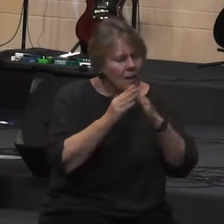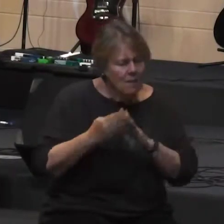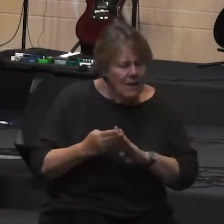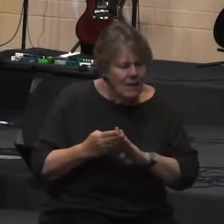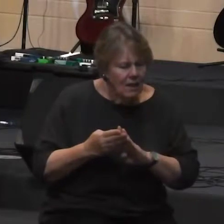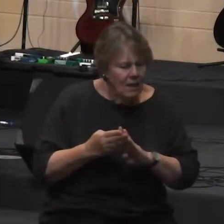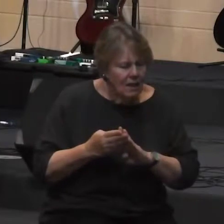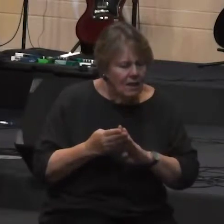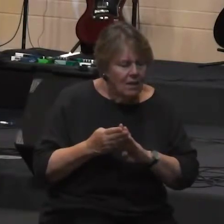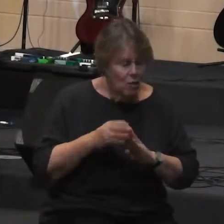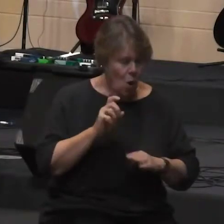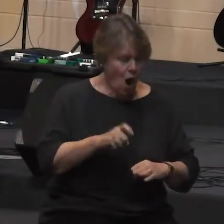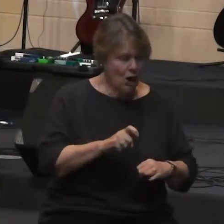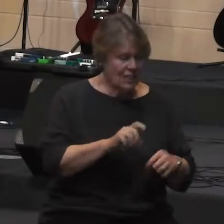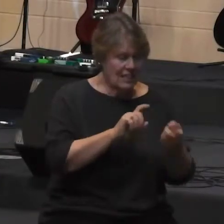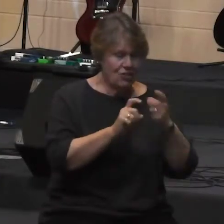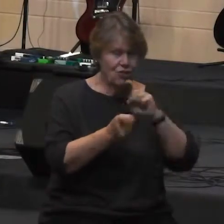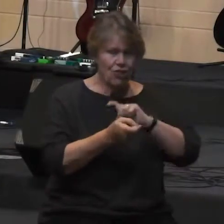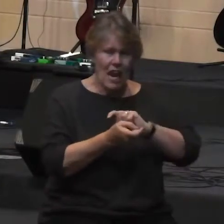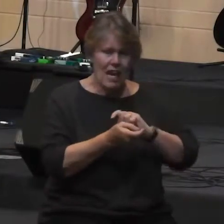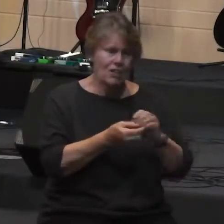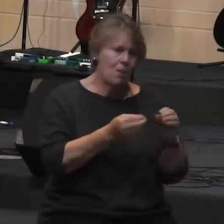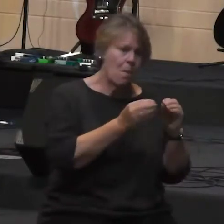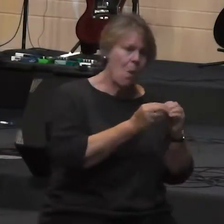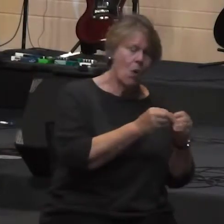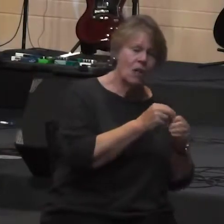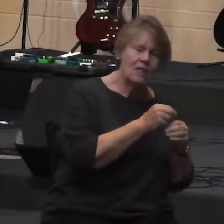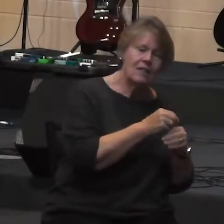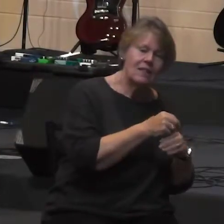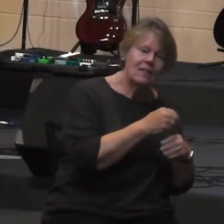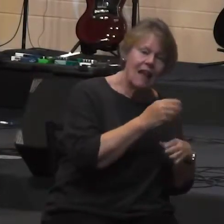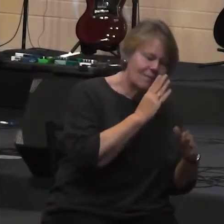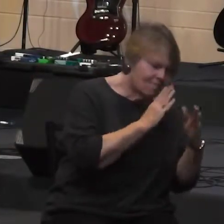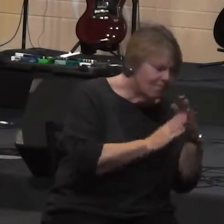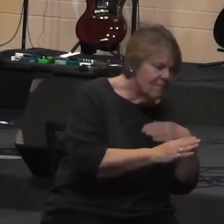maybe day to day we'd even be satisfied by